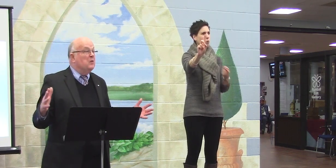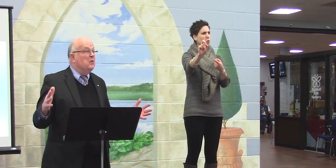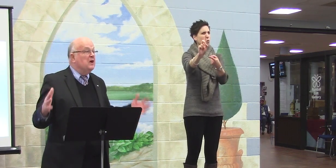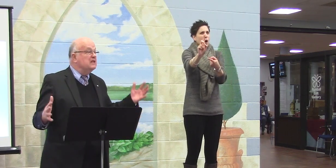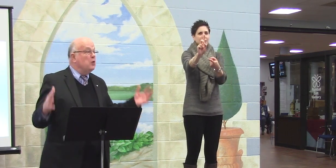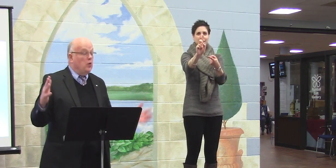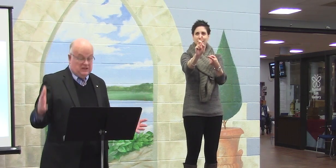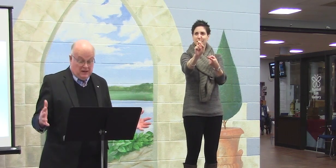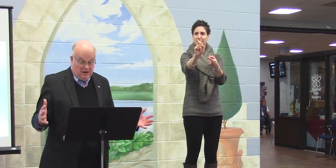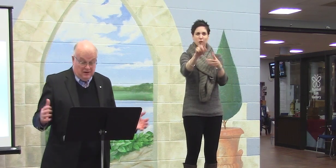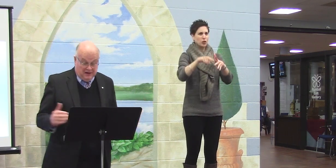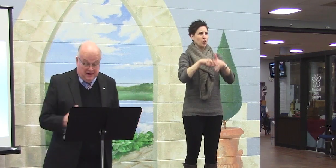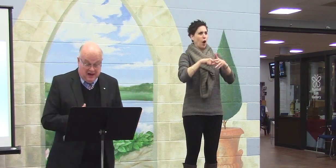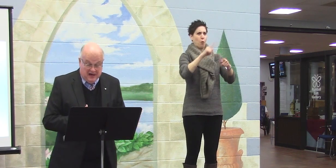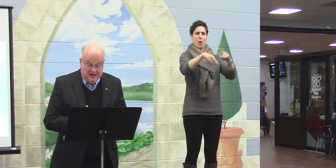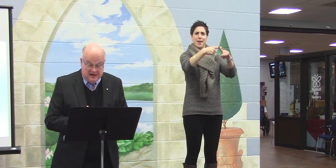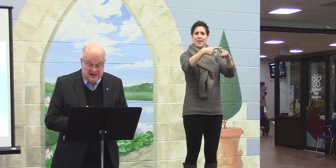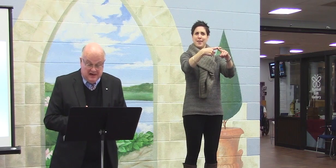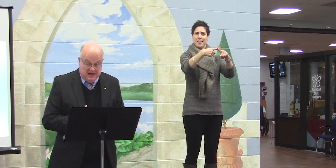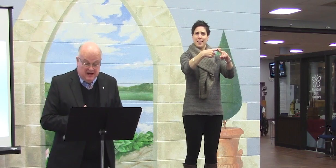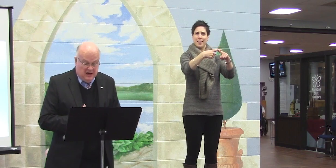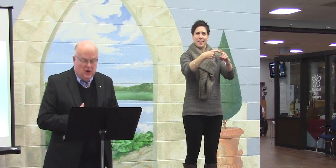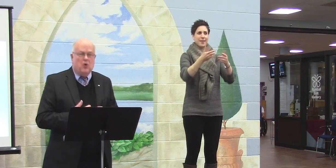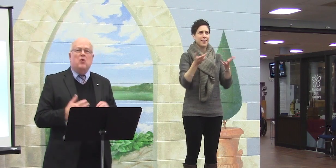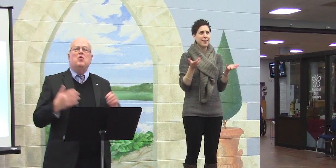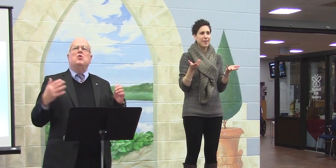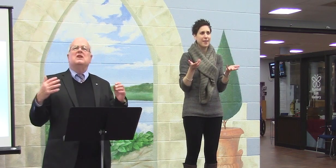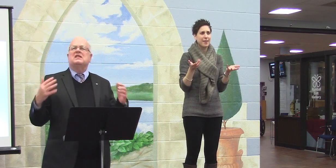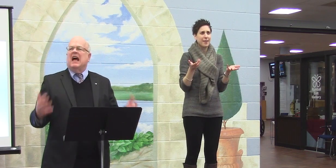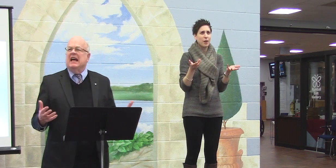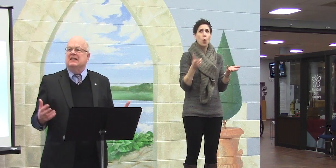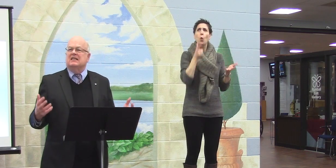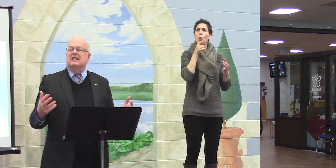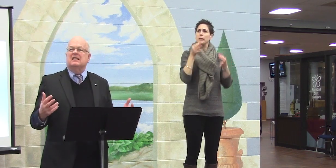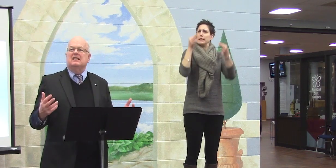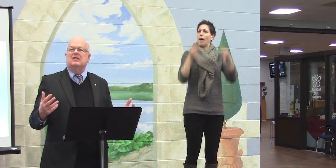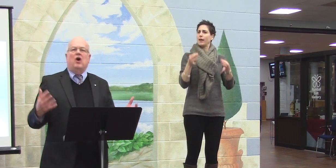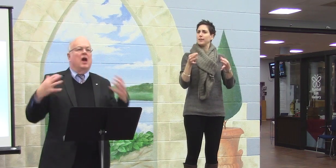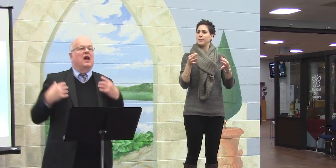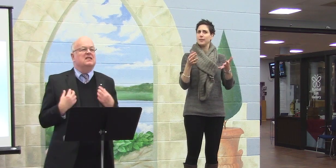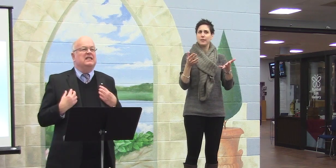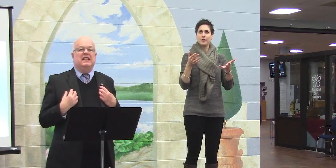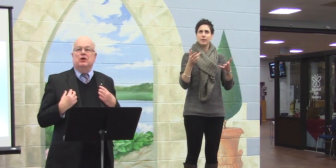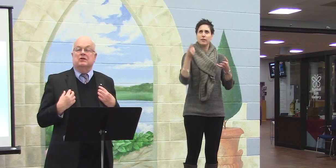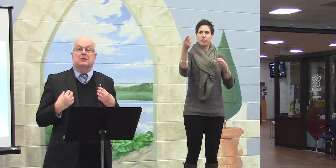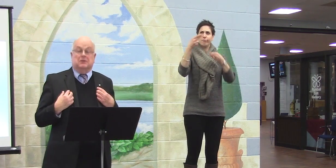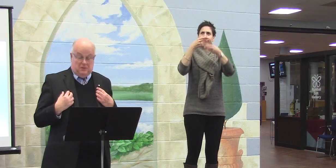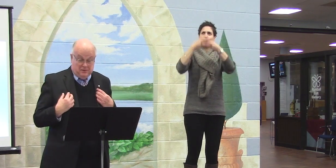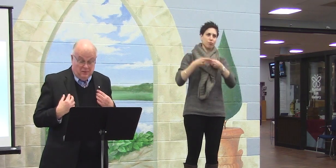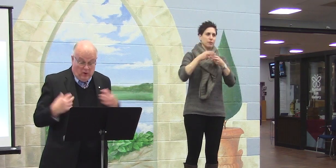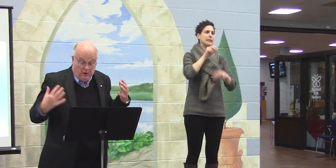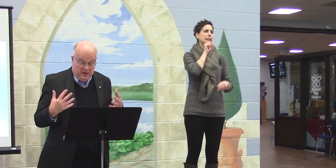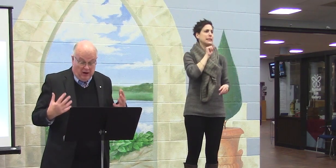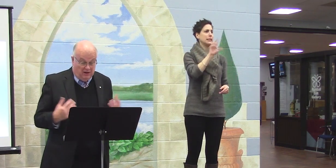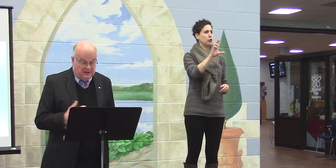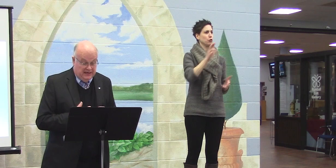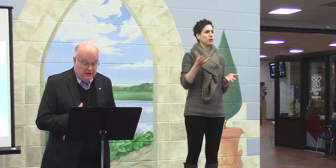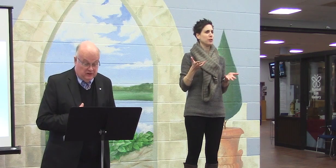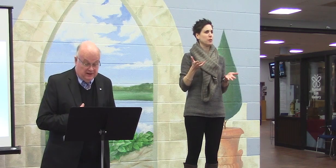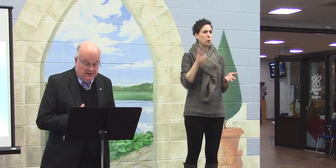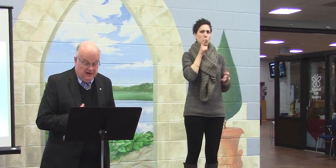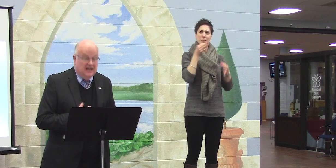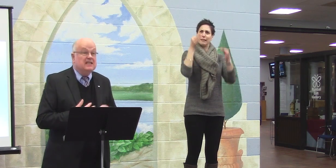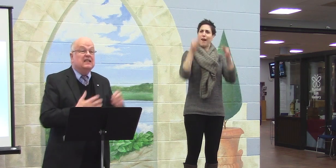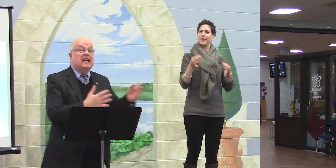Where does old start? Who decides to call us seniors? Why are we called